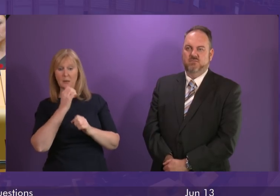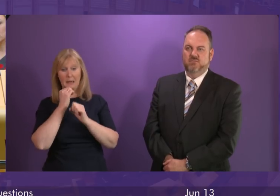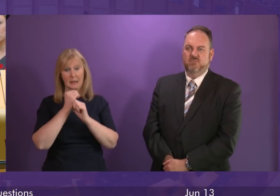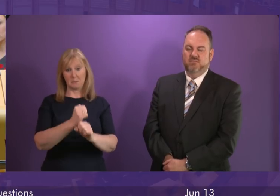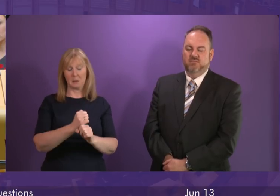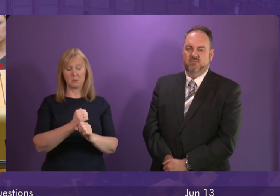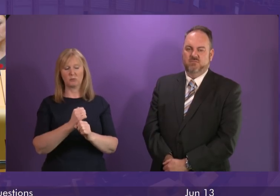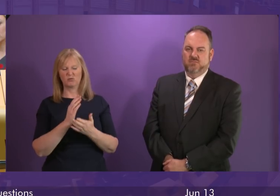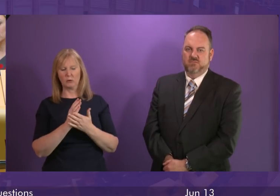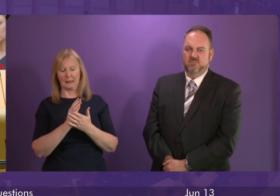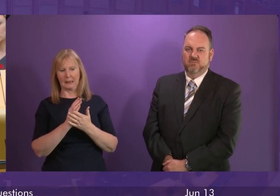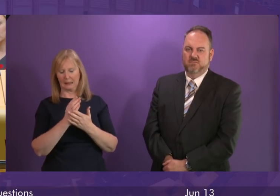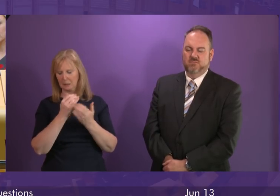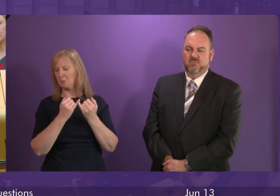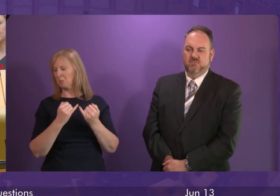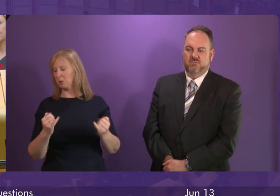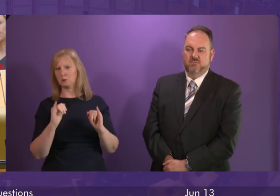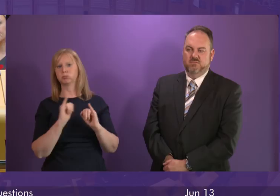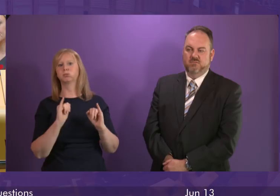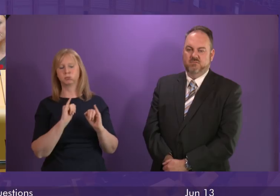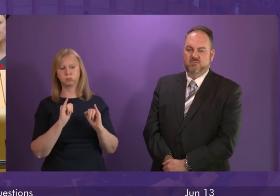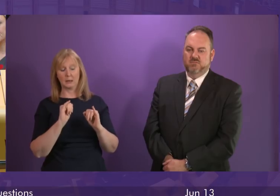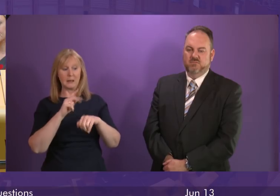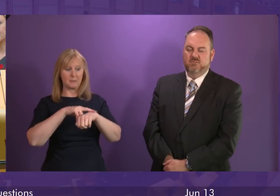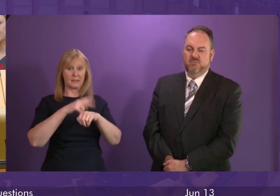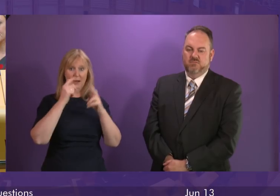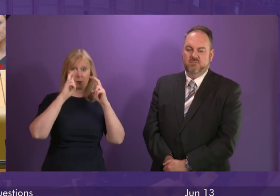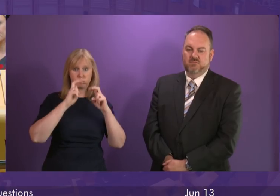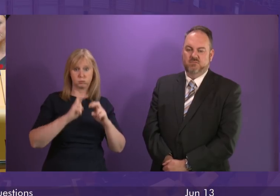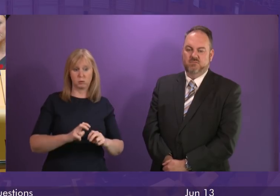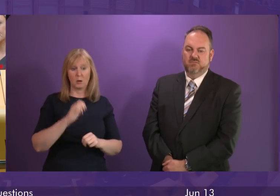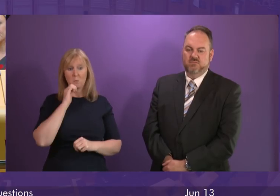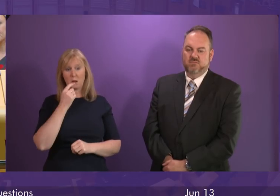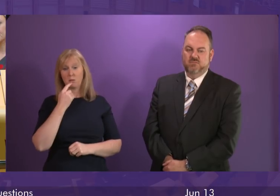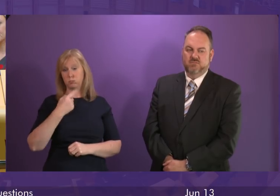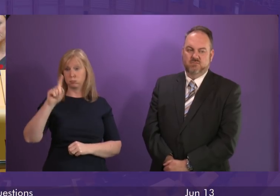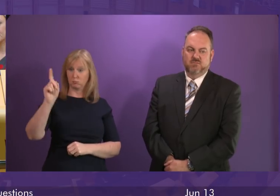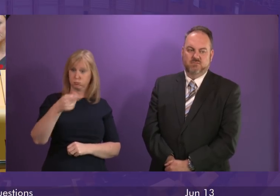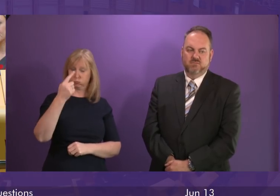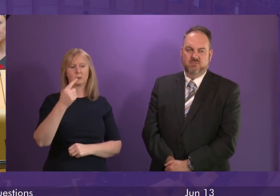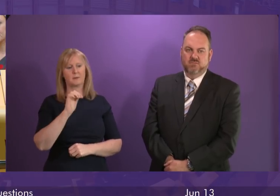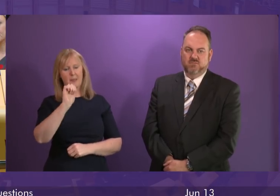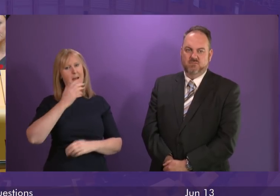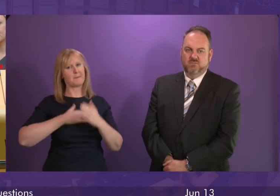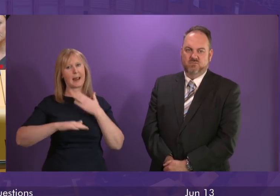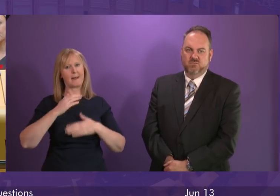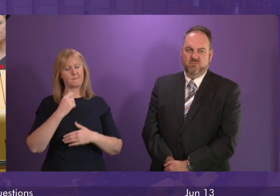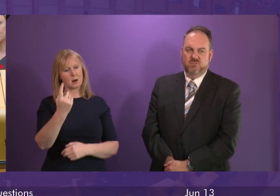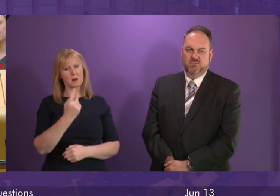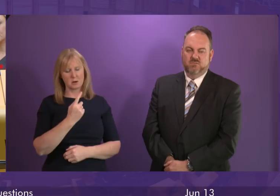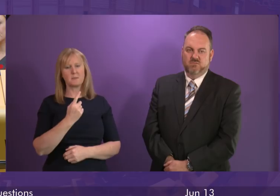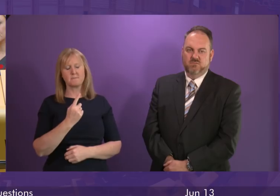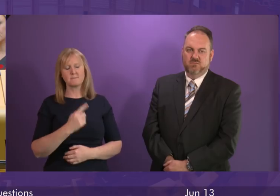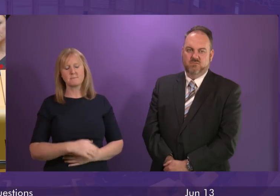abhorrent. Obviously, the police are investigating this. I would call on the perpetrators to reflect on their behaviour and to come forward.